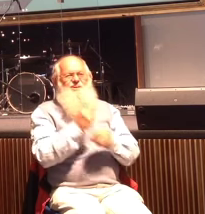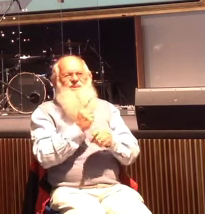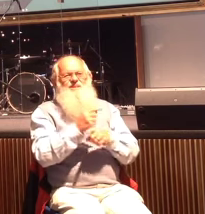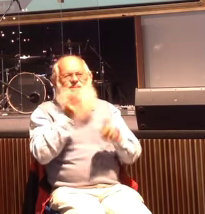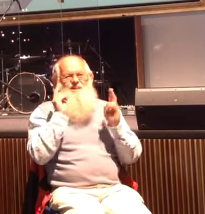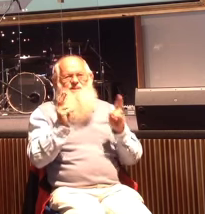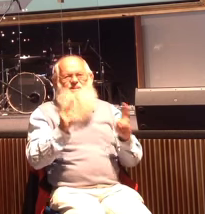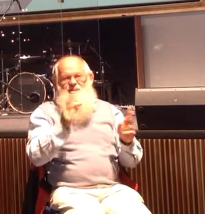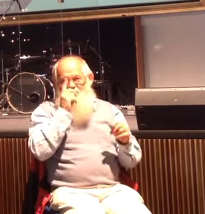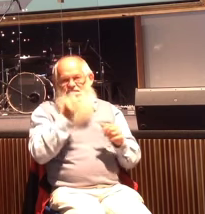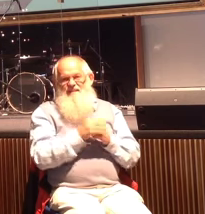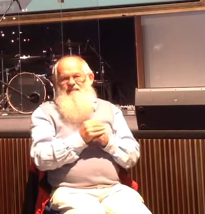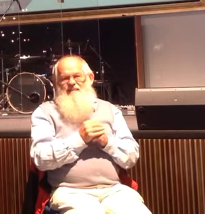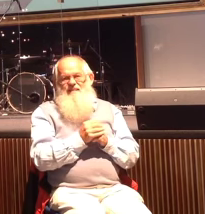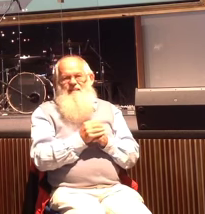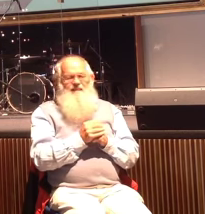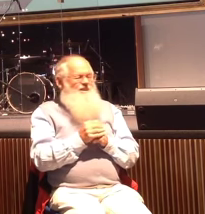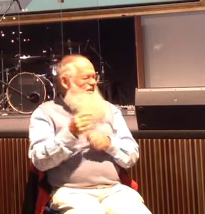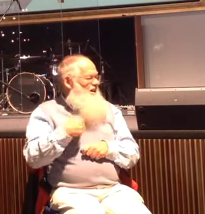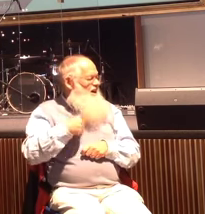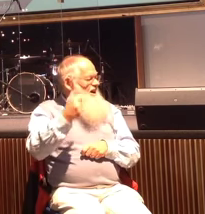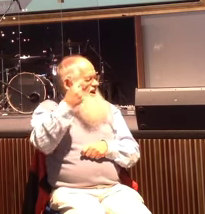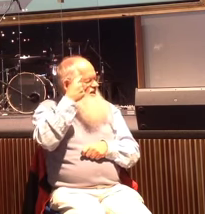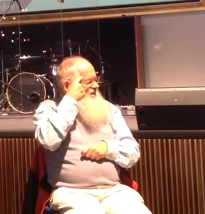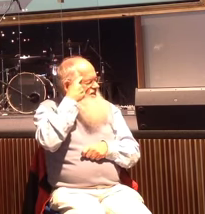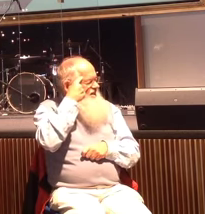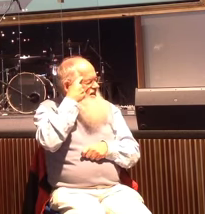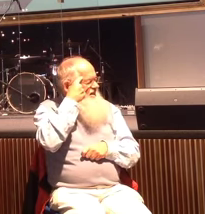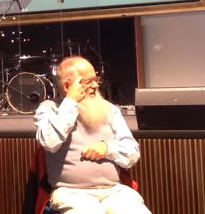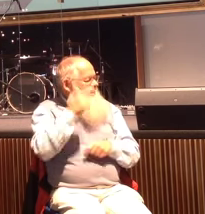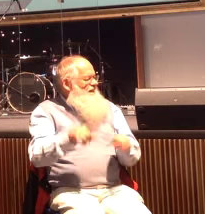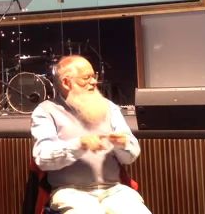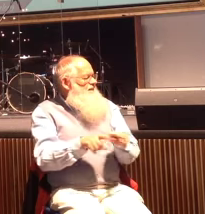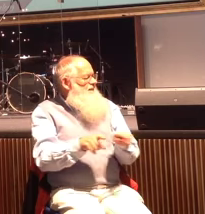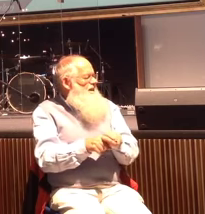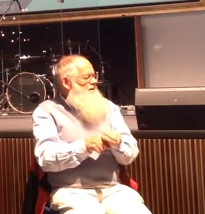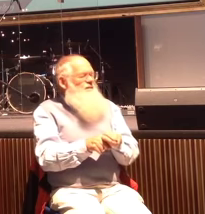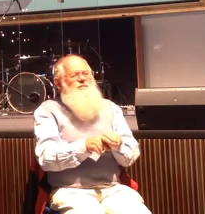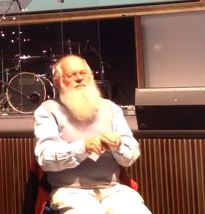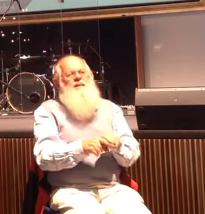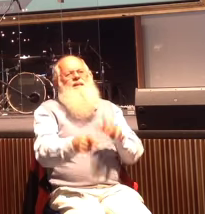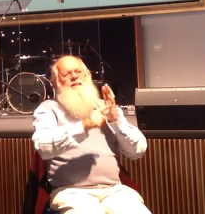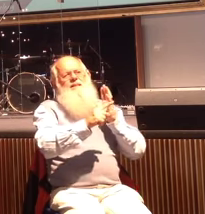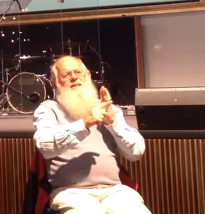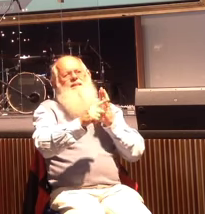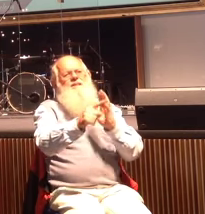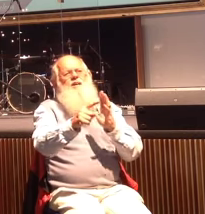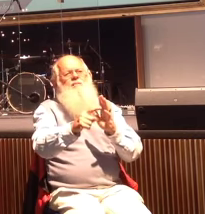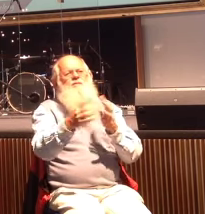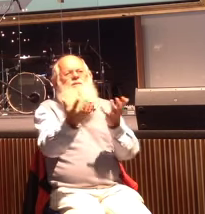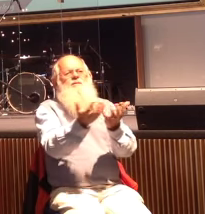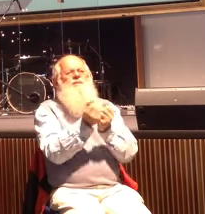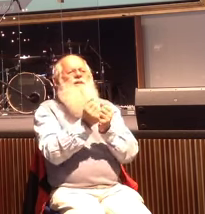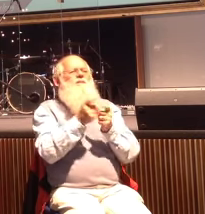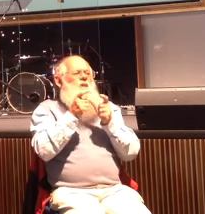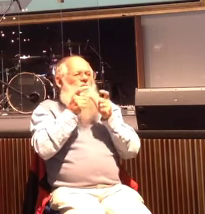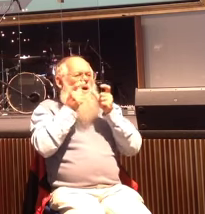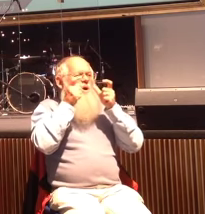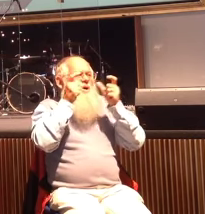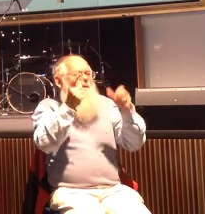Storms, they come out of nowhere. I think often it's like the disciples. You see, when you get the call of God, you set out. They hopped in the boat. They